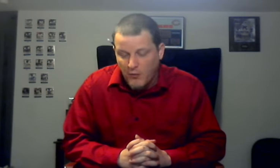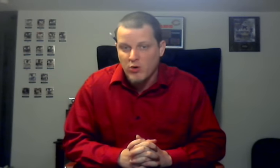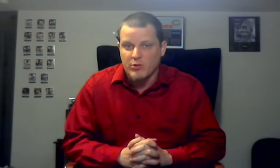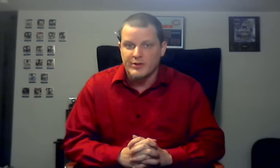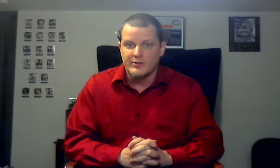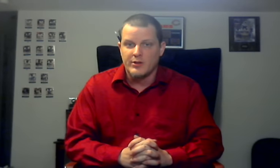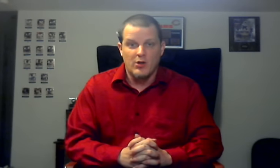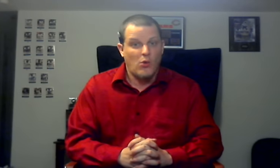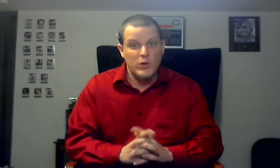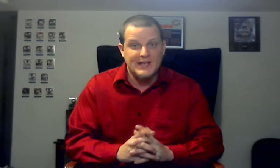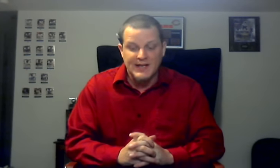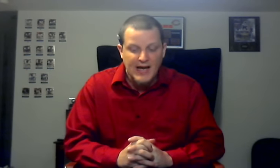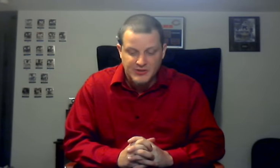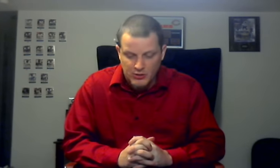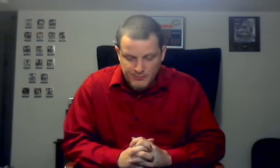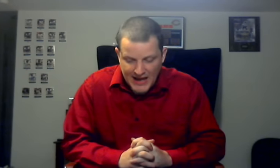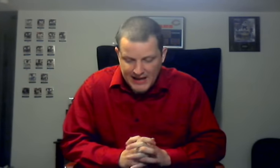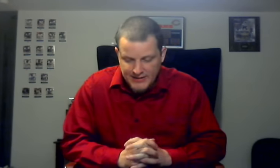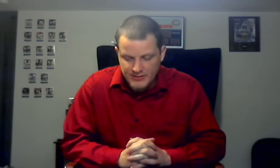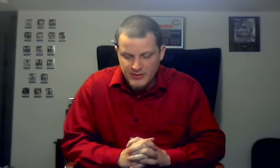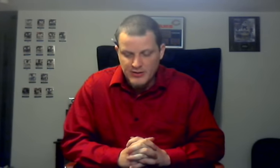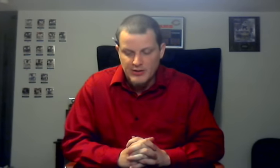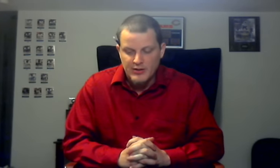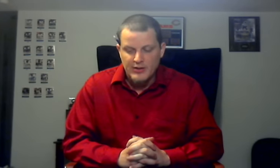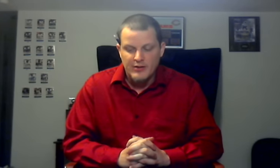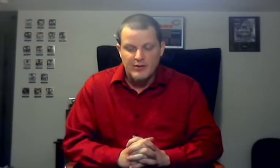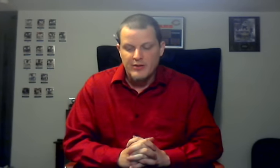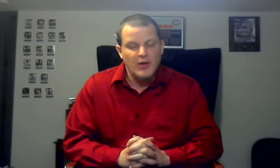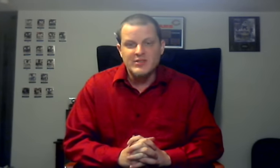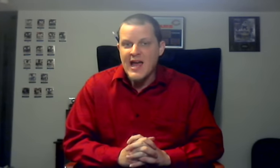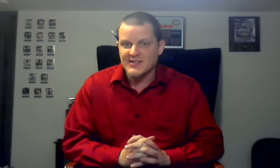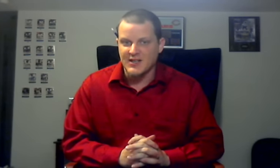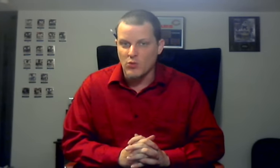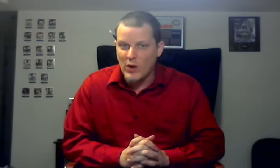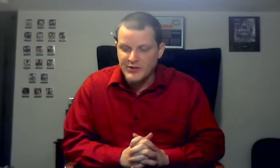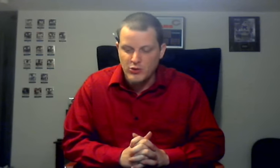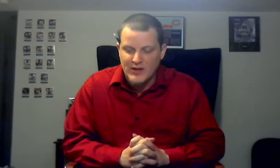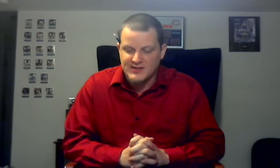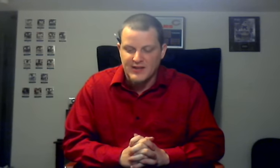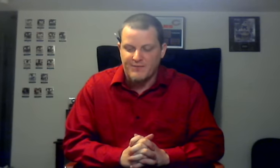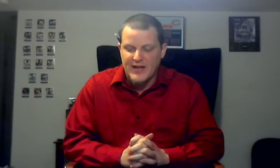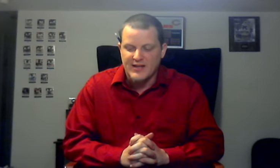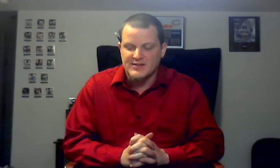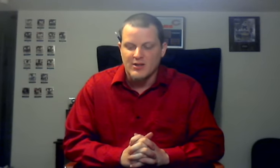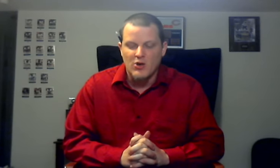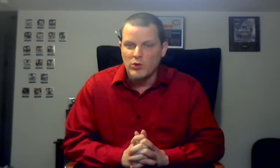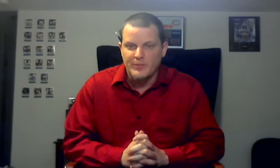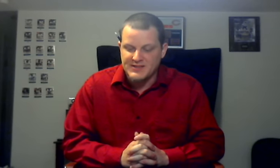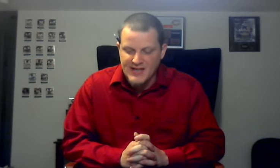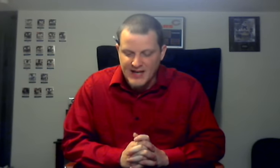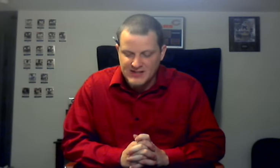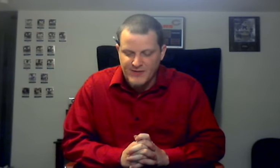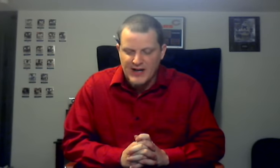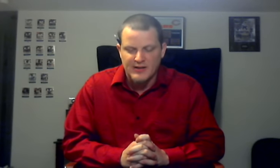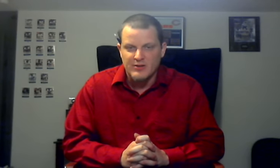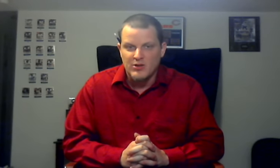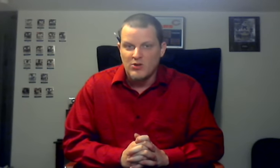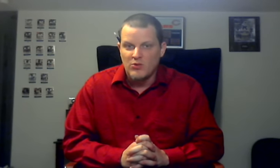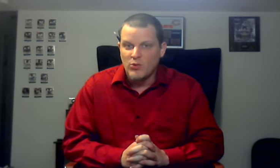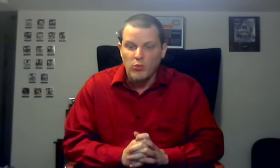forward. We cannot turn back. Those asking when you wrestling fans will be satisfied. Well,